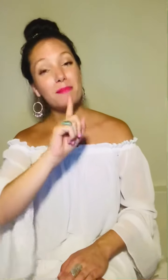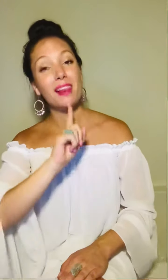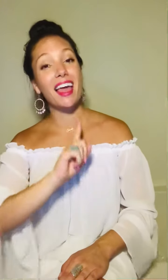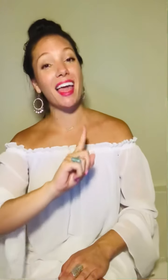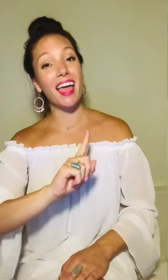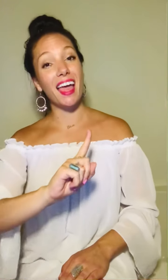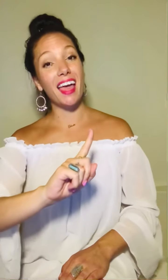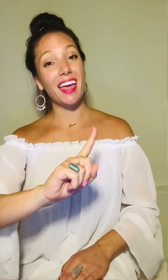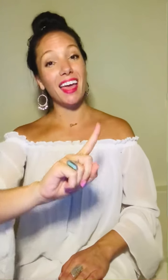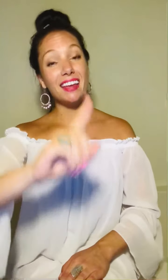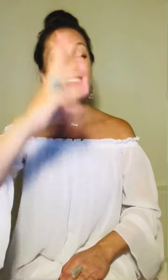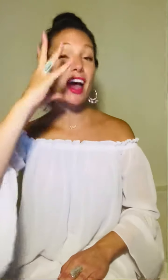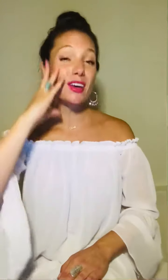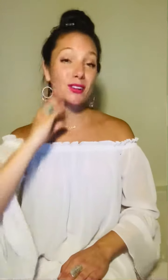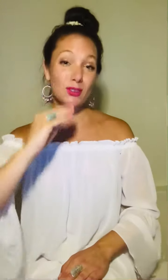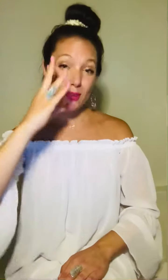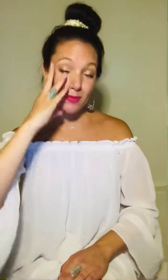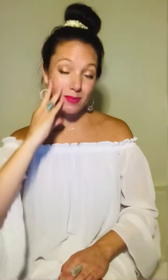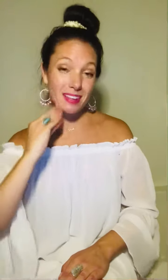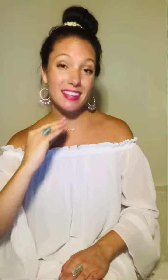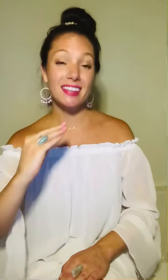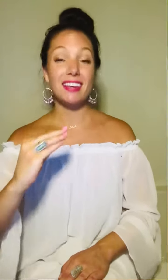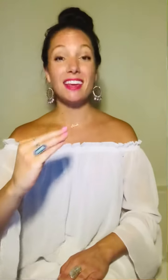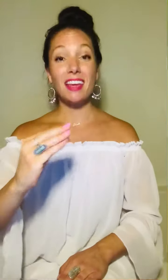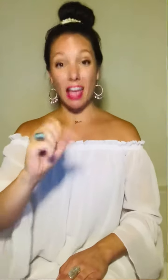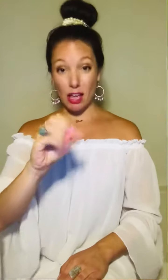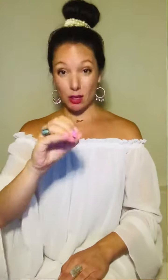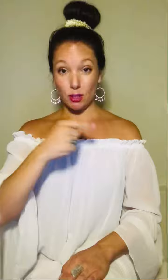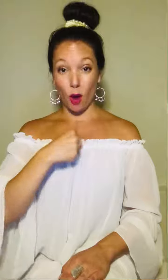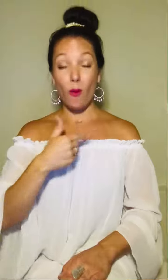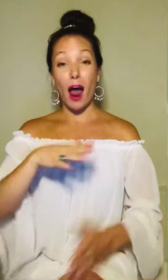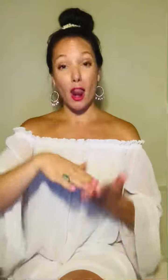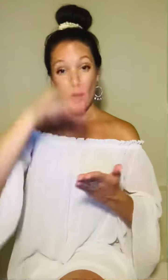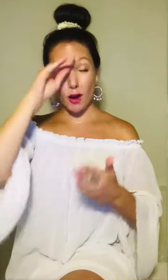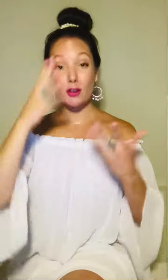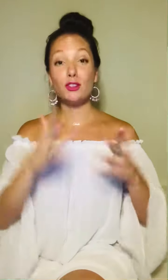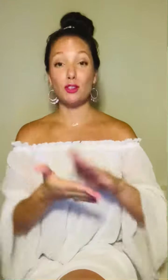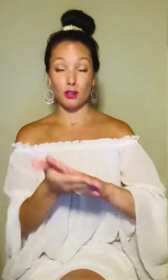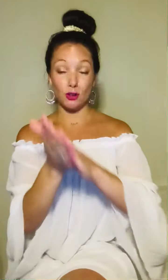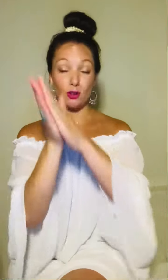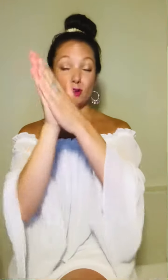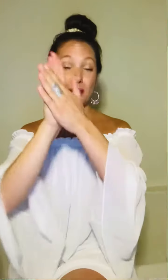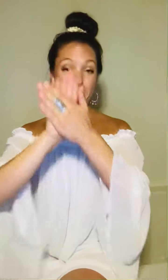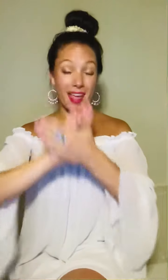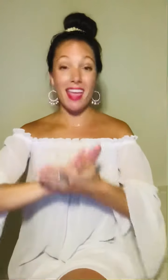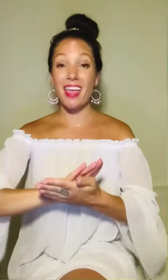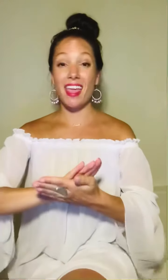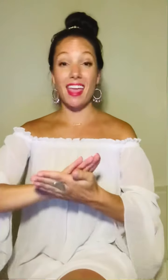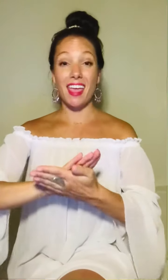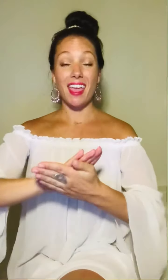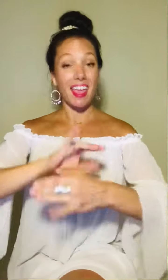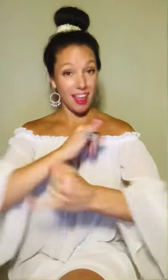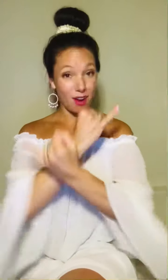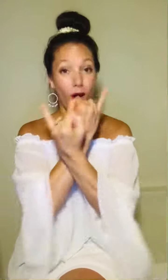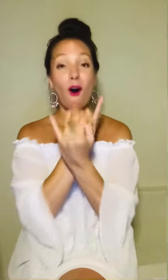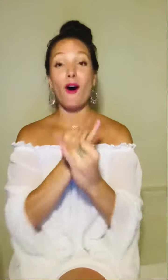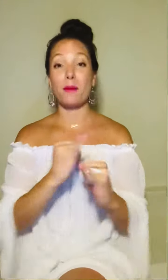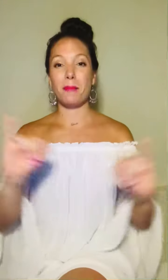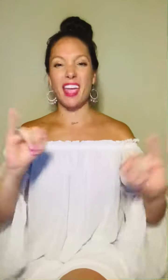place to be And so I learned to depend on me